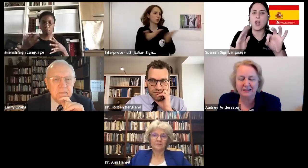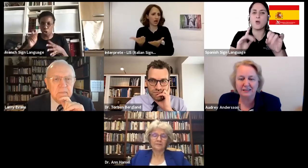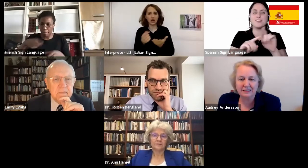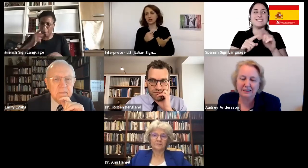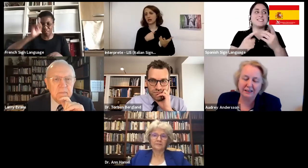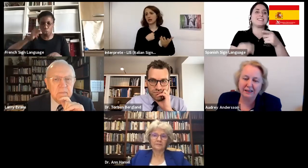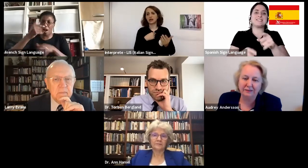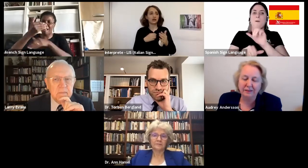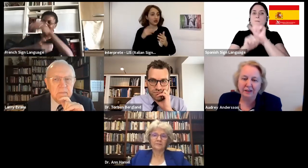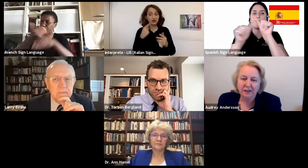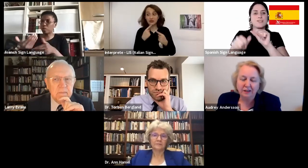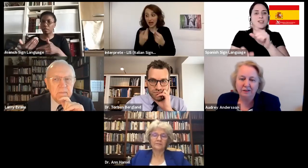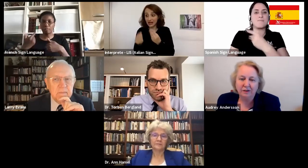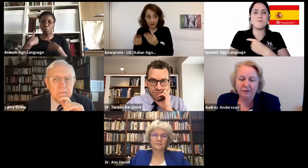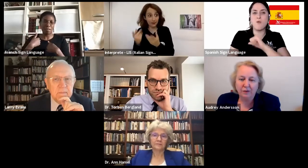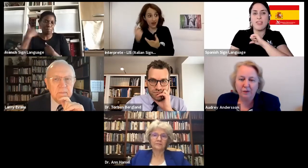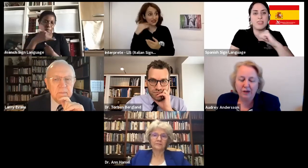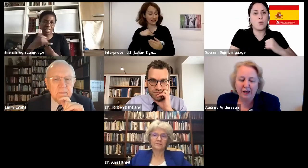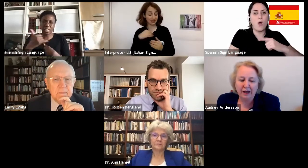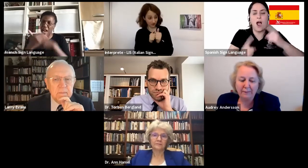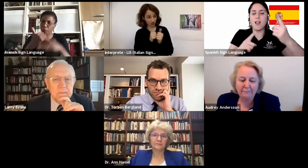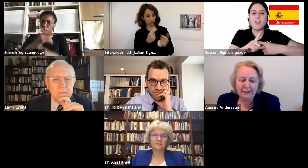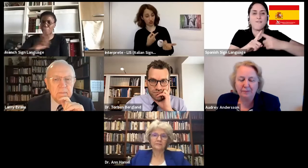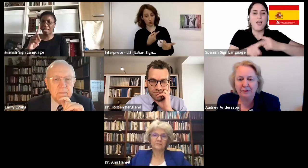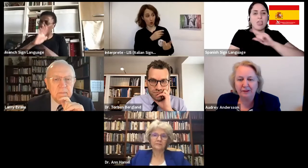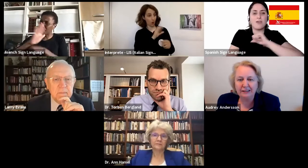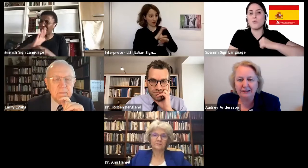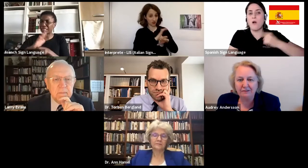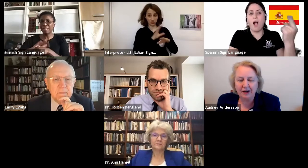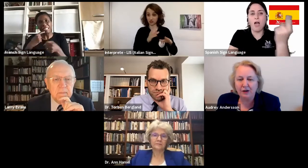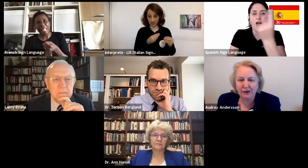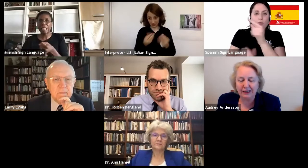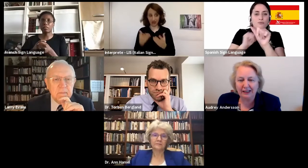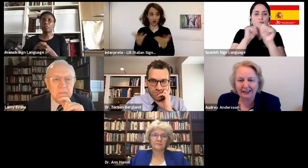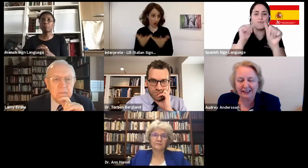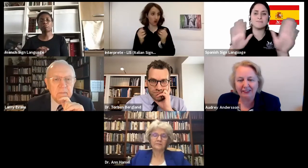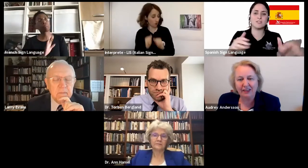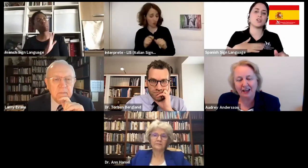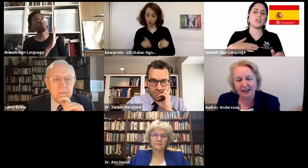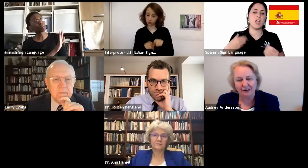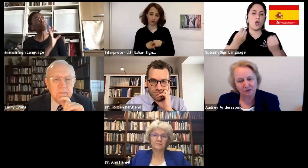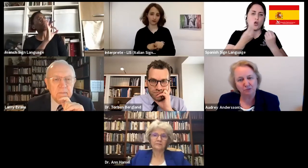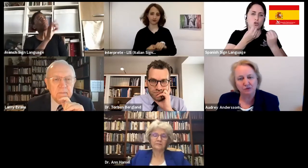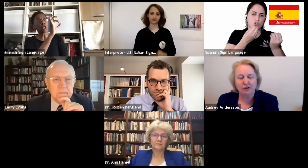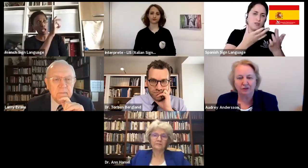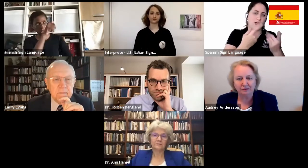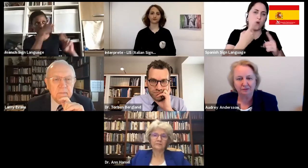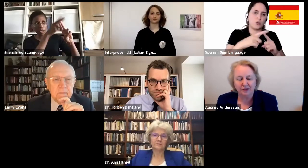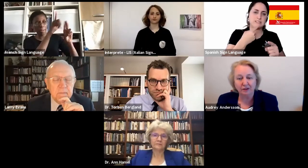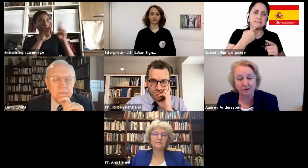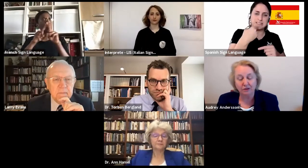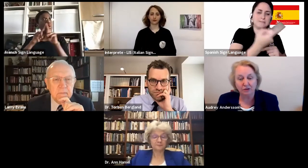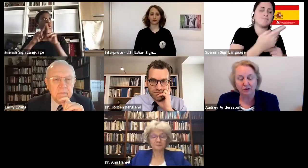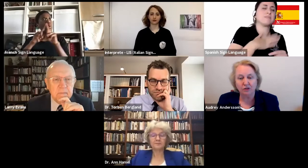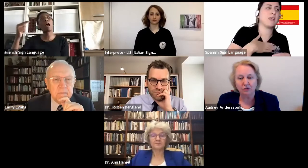Anne just said now, you know, people very quickly, their lives move on.